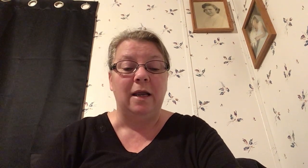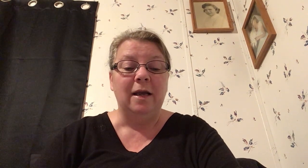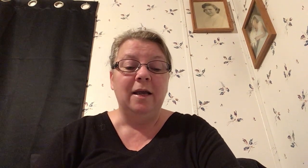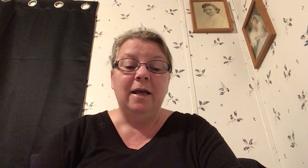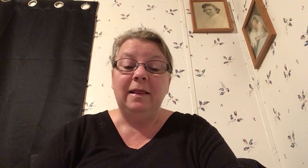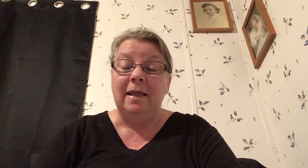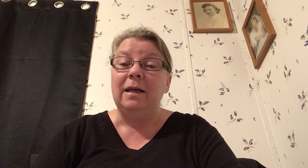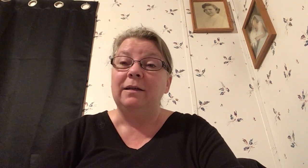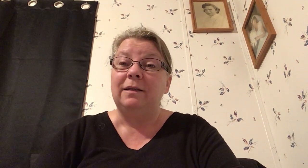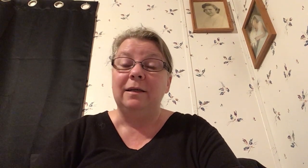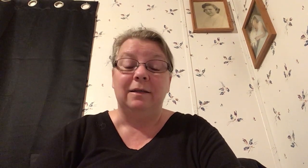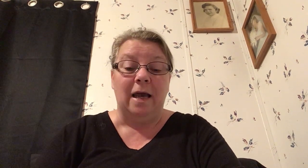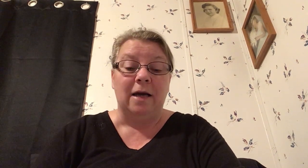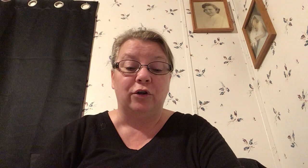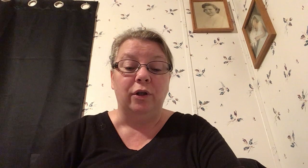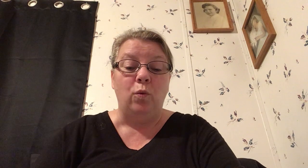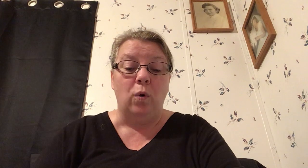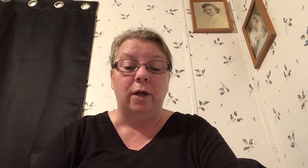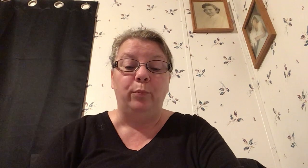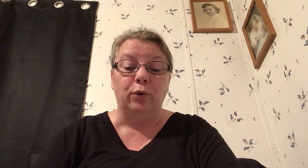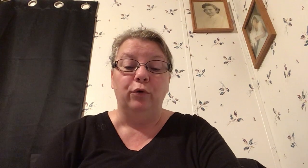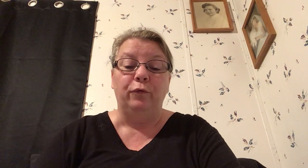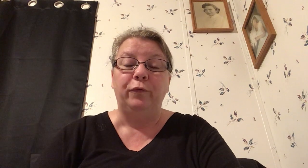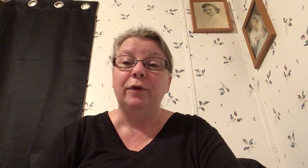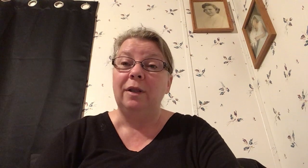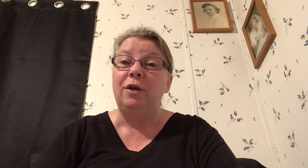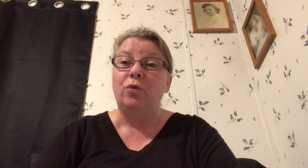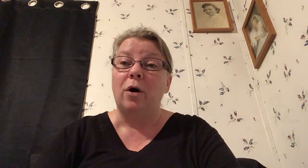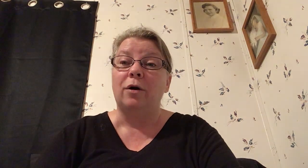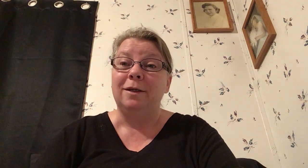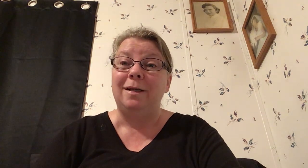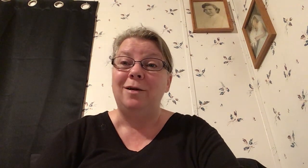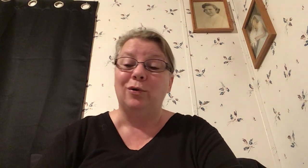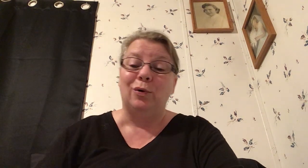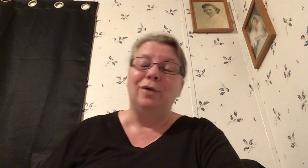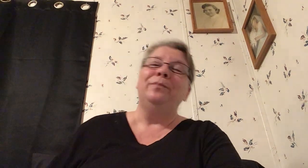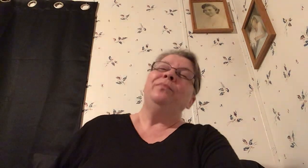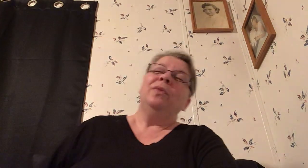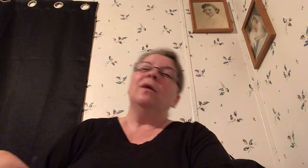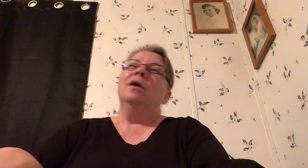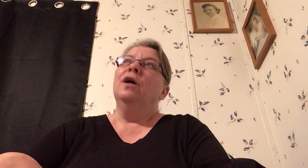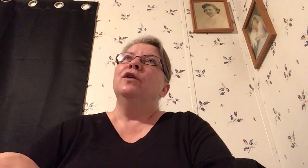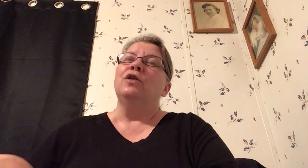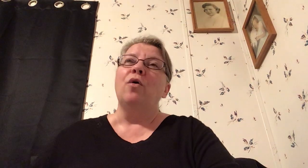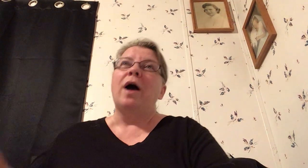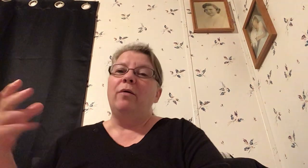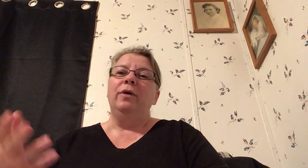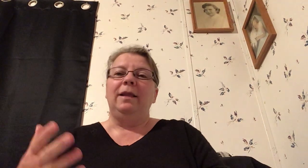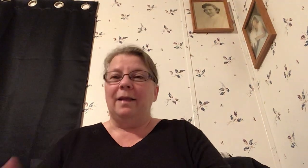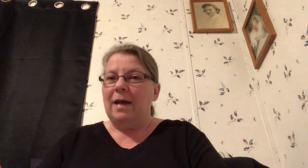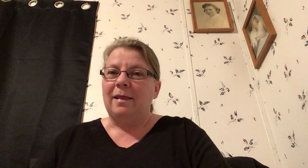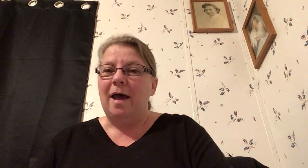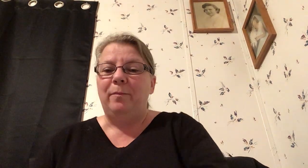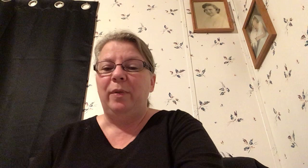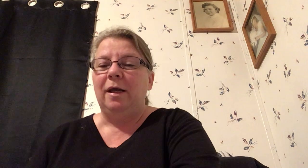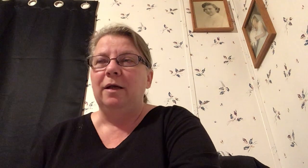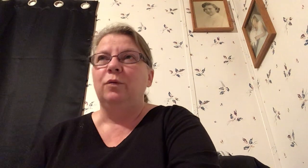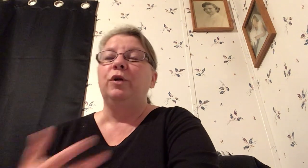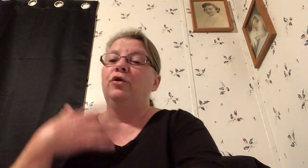this is actually one proof that you are on a detour so i really like that because when you